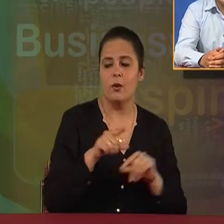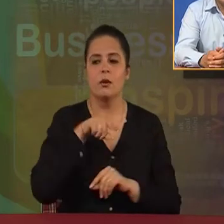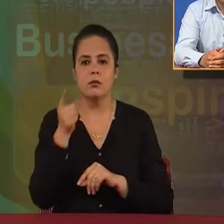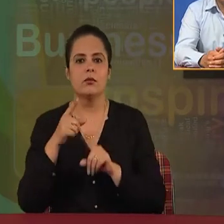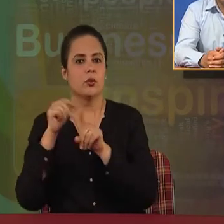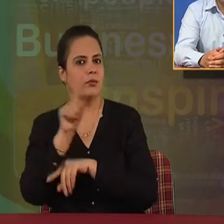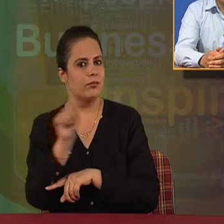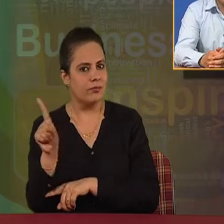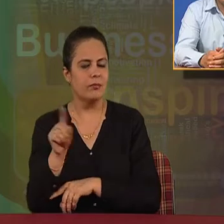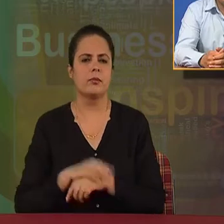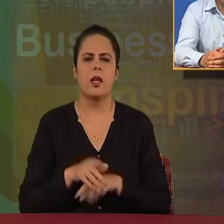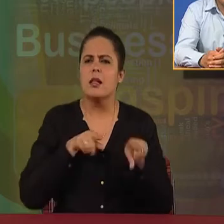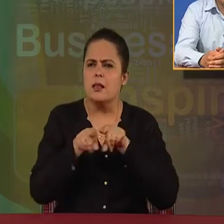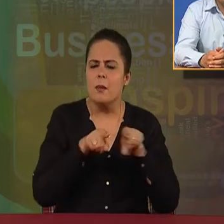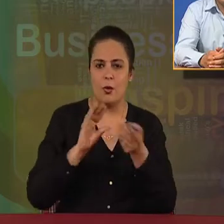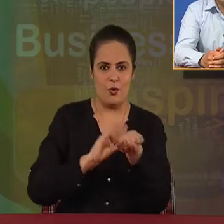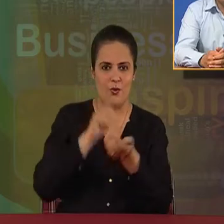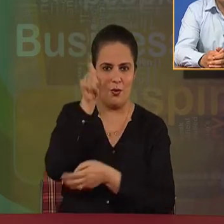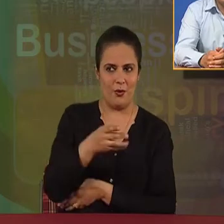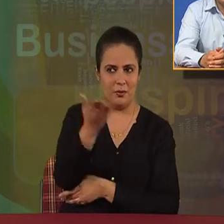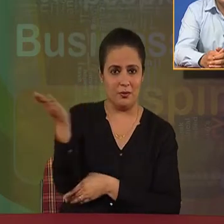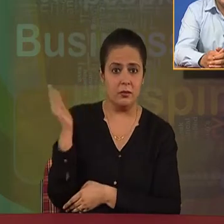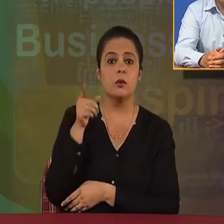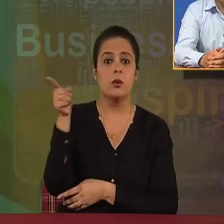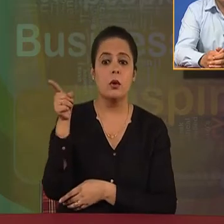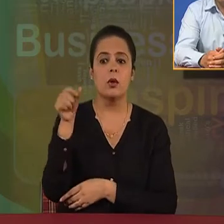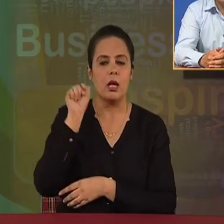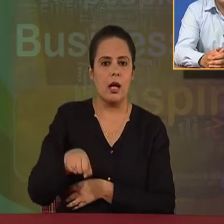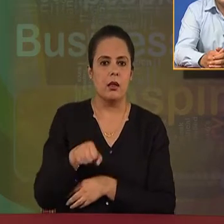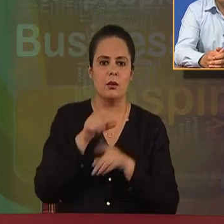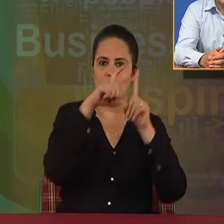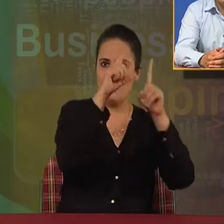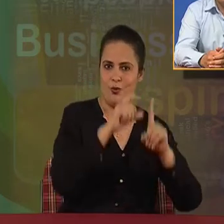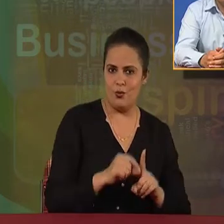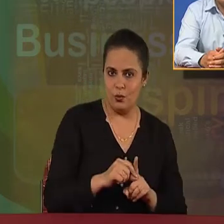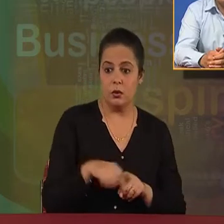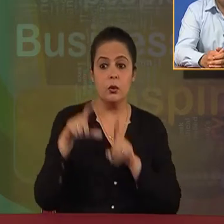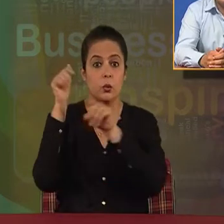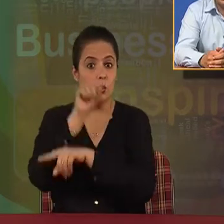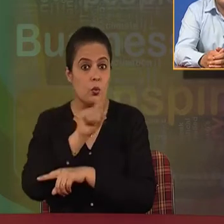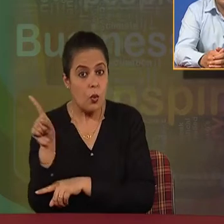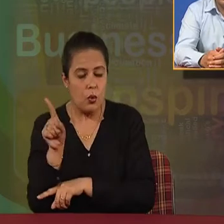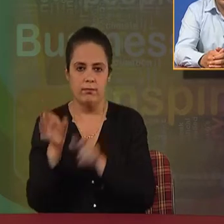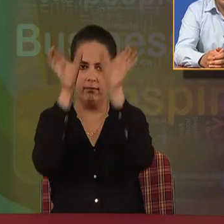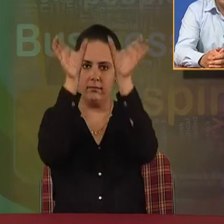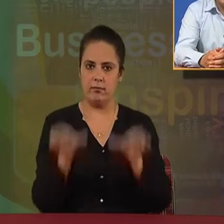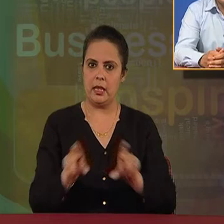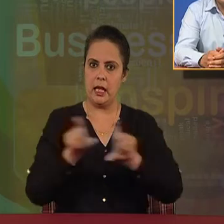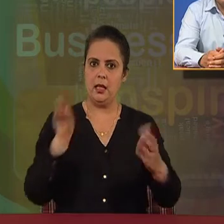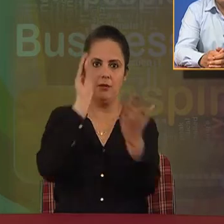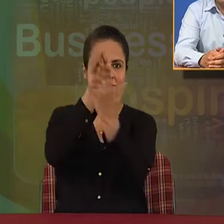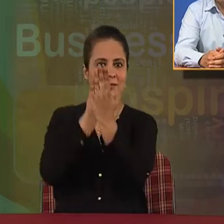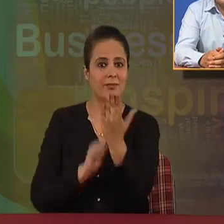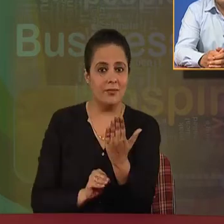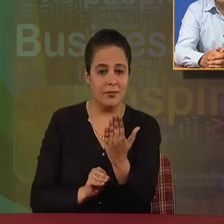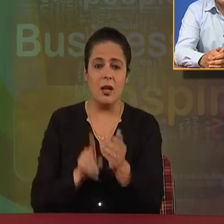like in case of doctors, what they are not supposed to do and what they have to do, is very much clearly stated. But those